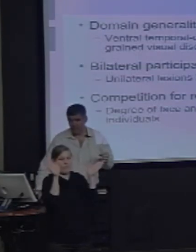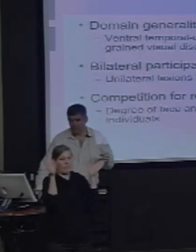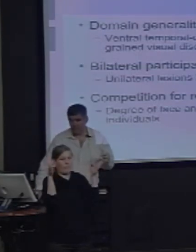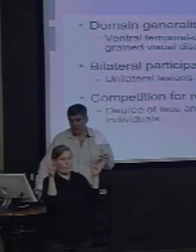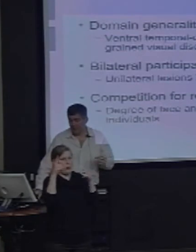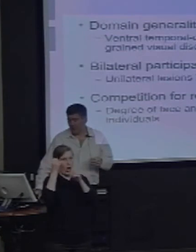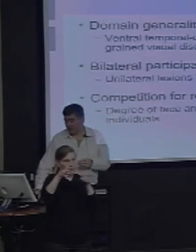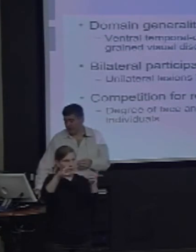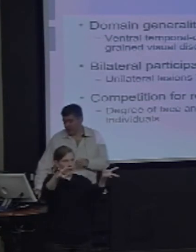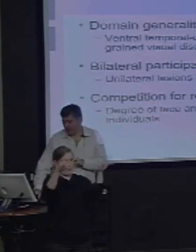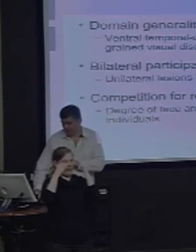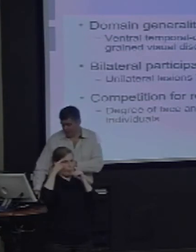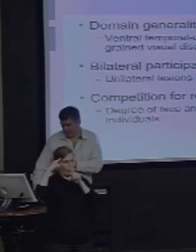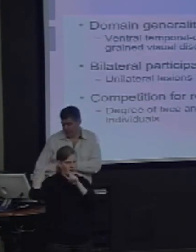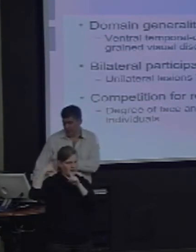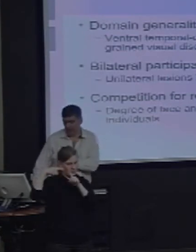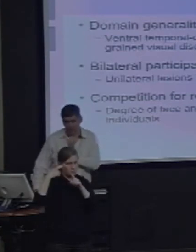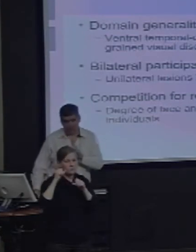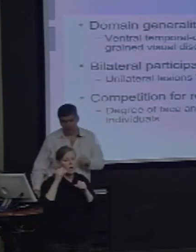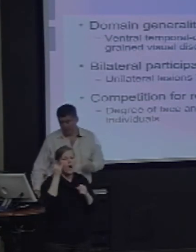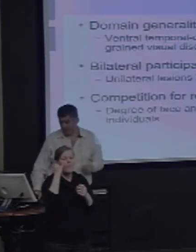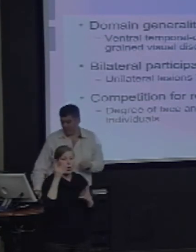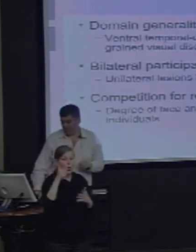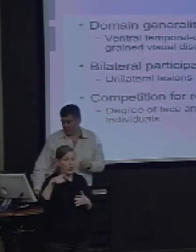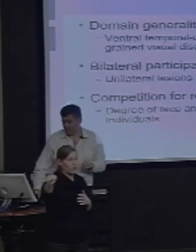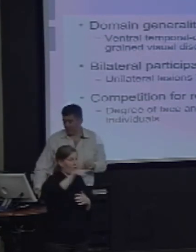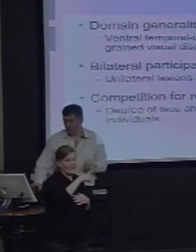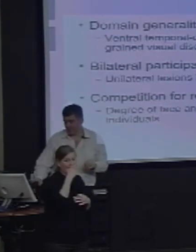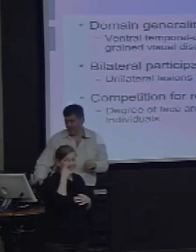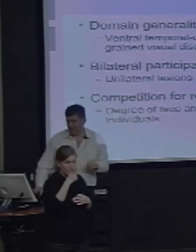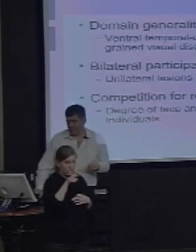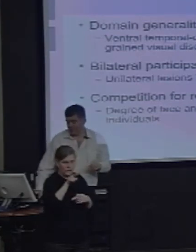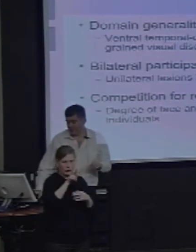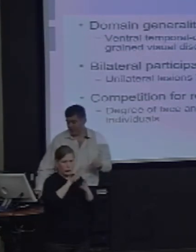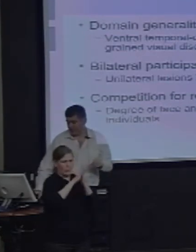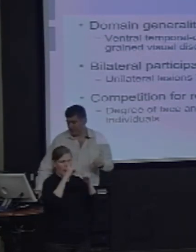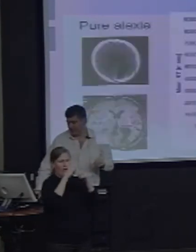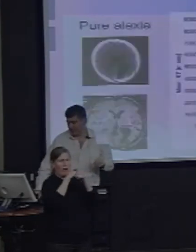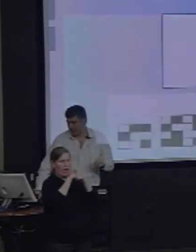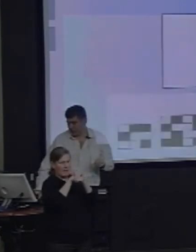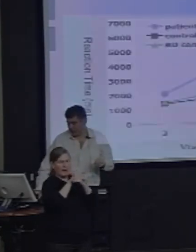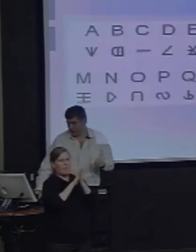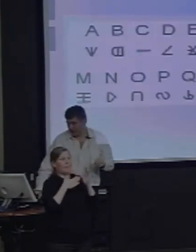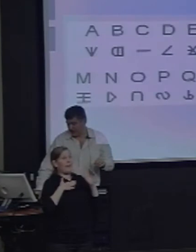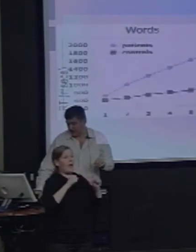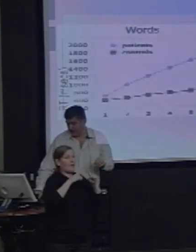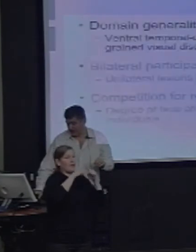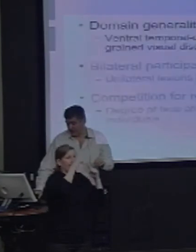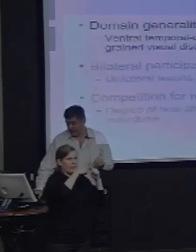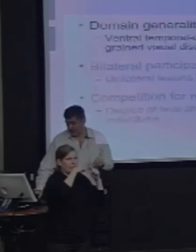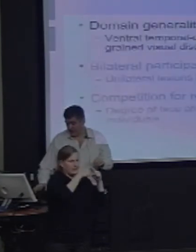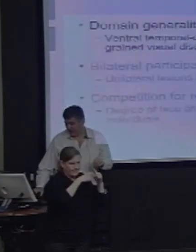complexity in general. And I'll now focus on the last two, bilateral participation